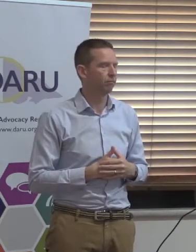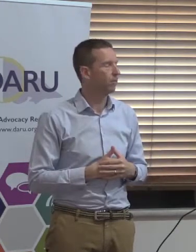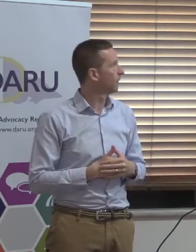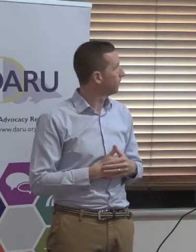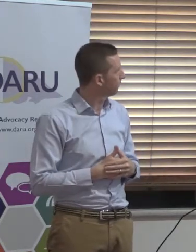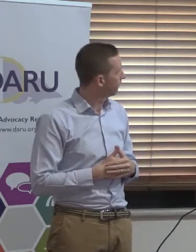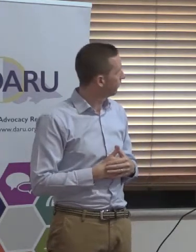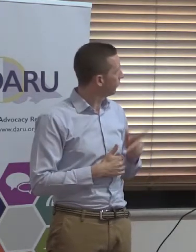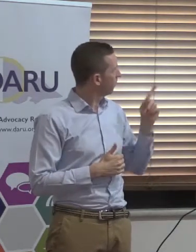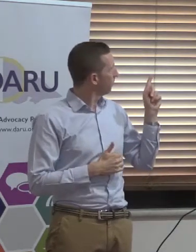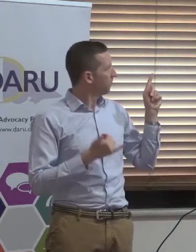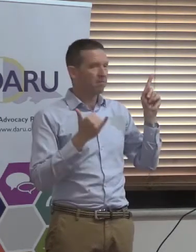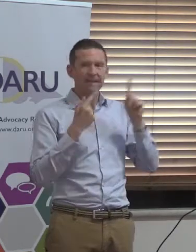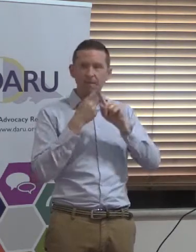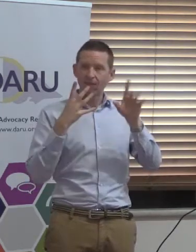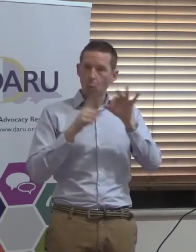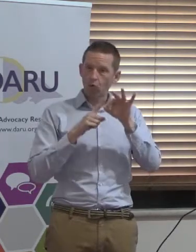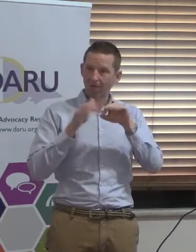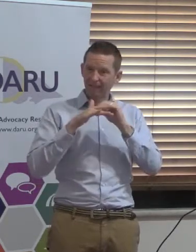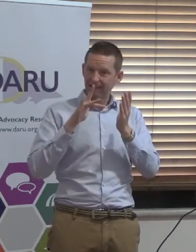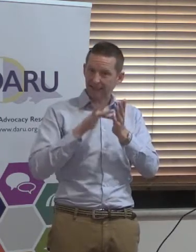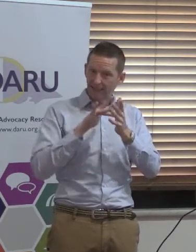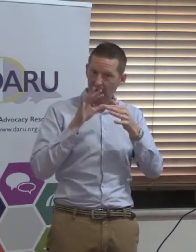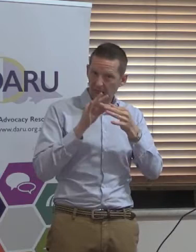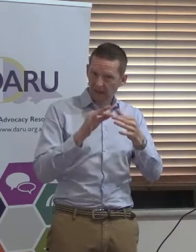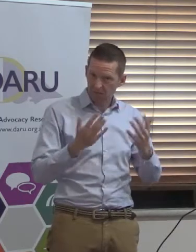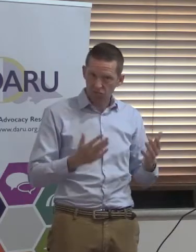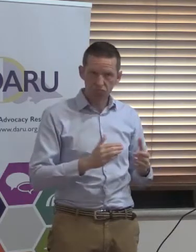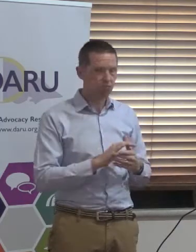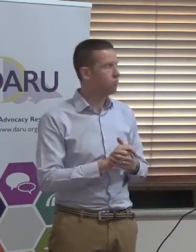Might be something specific about Centrelink. Don't yet know if there's anything relevant about that.